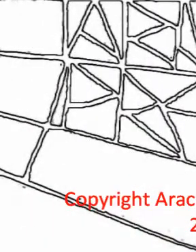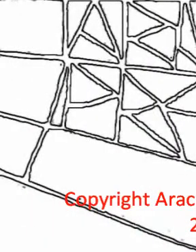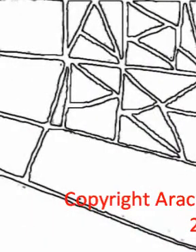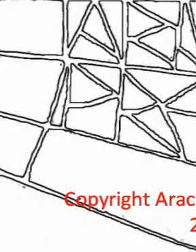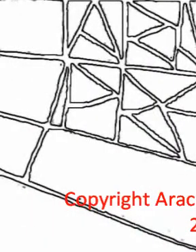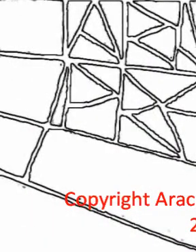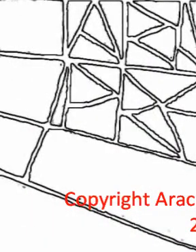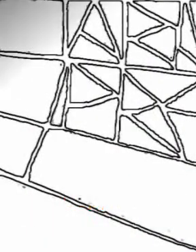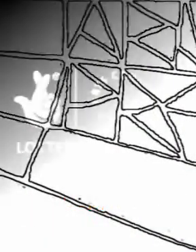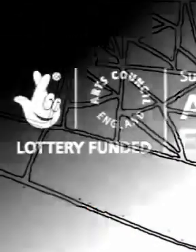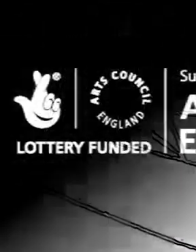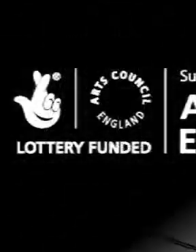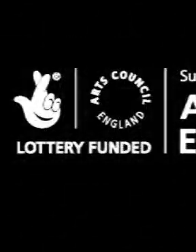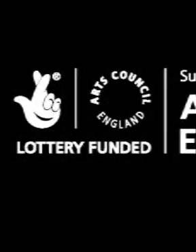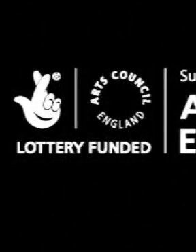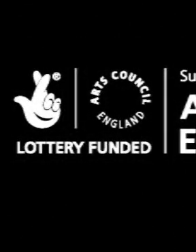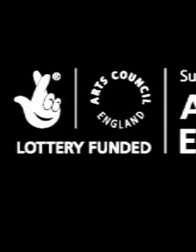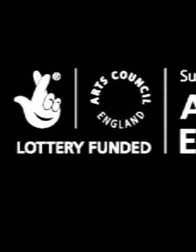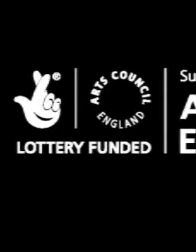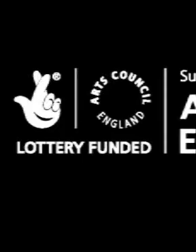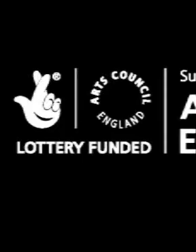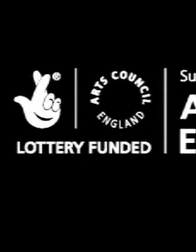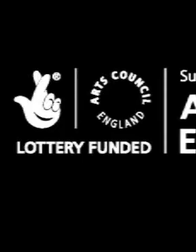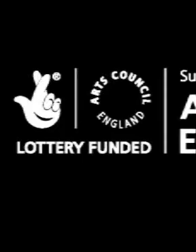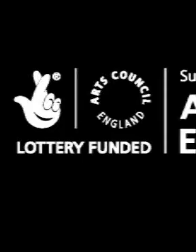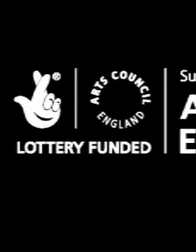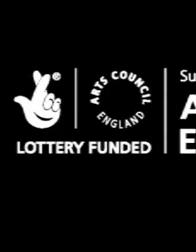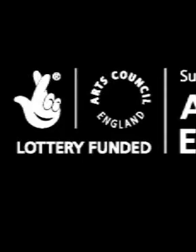being, am Thank